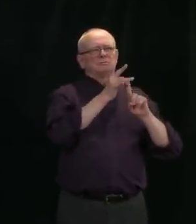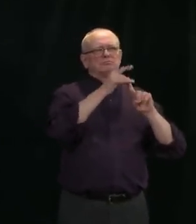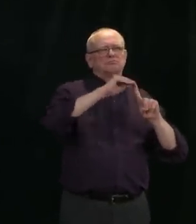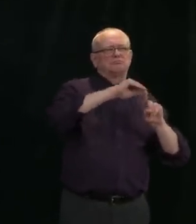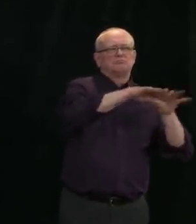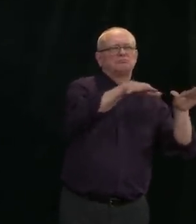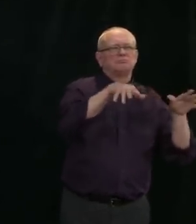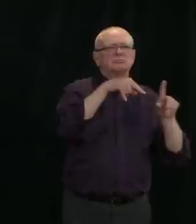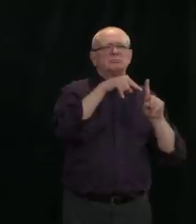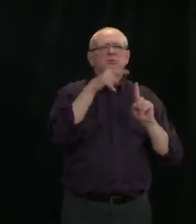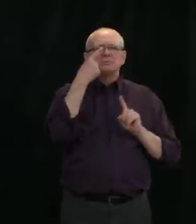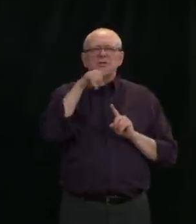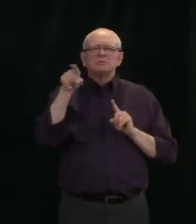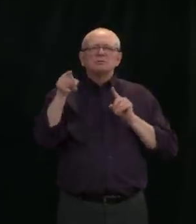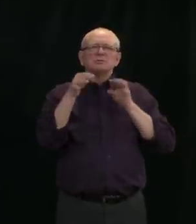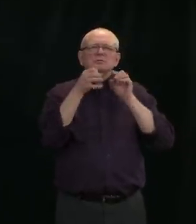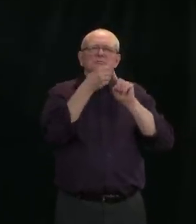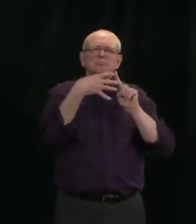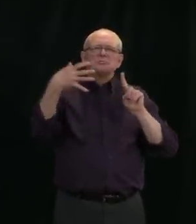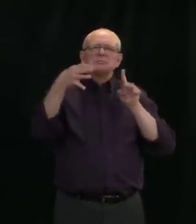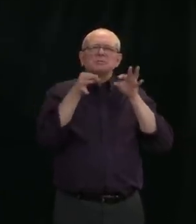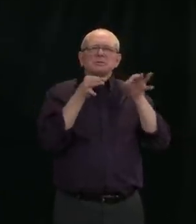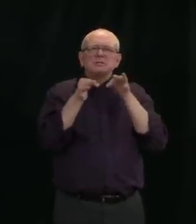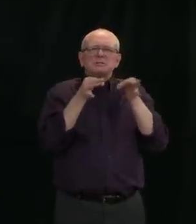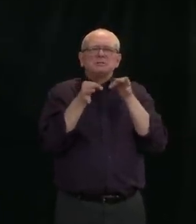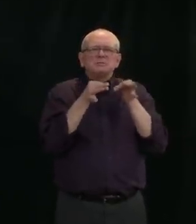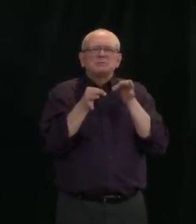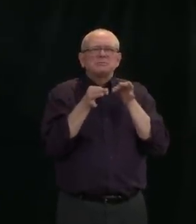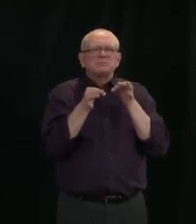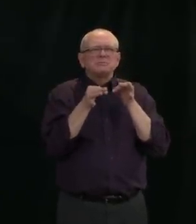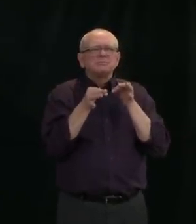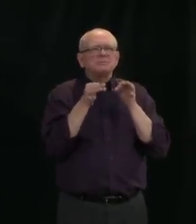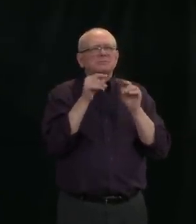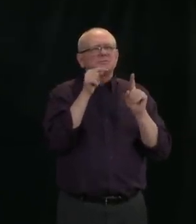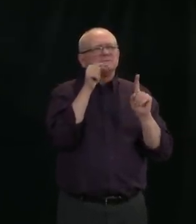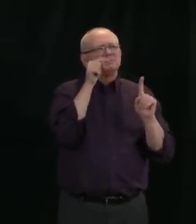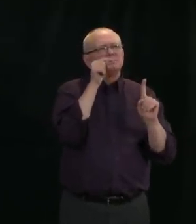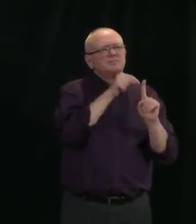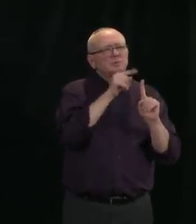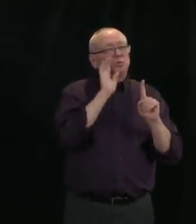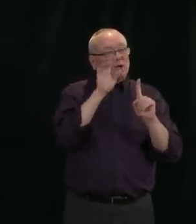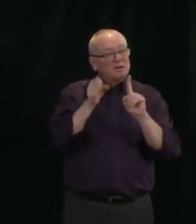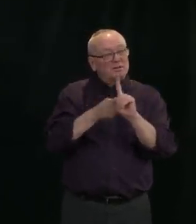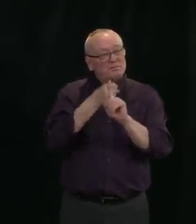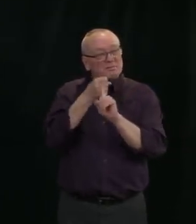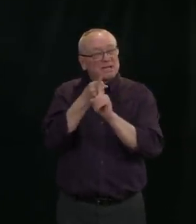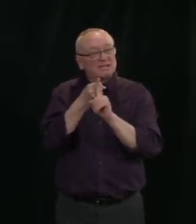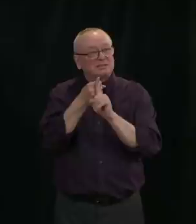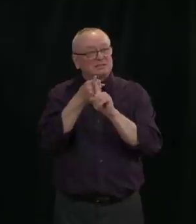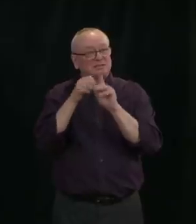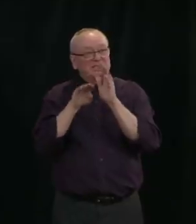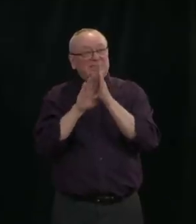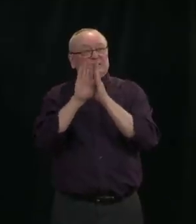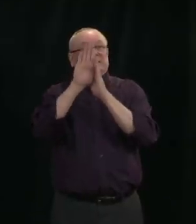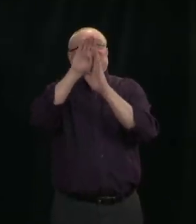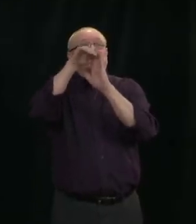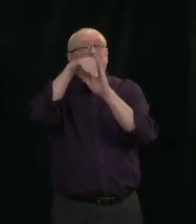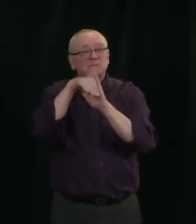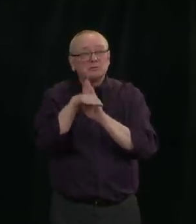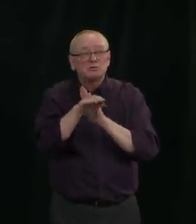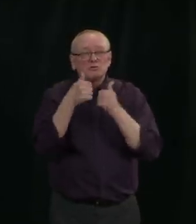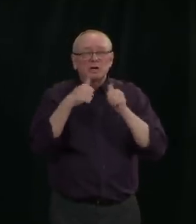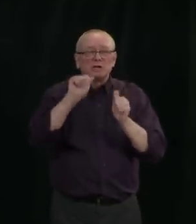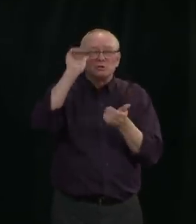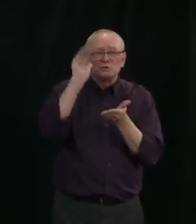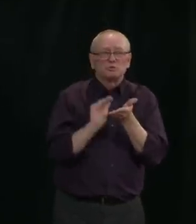about our efforts to flatten the curve? And I'm also wondering about yesterday, you had mentioned the 2% rate of